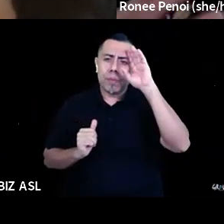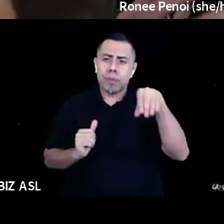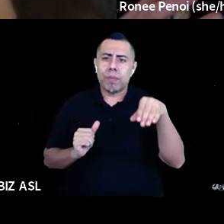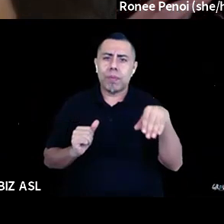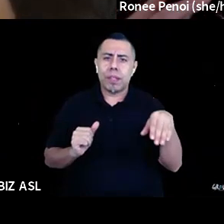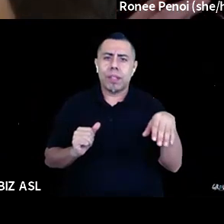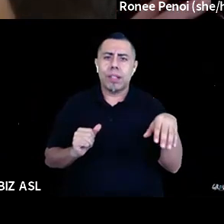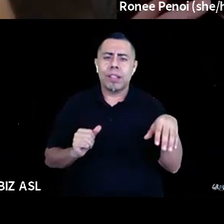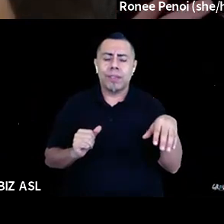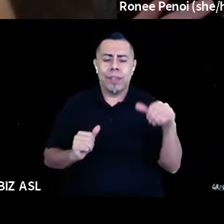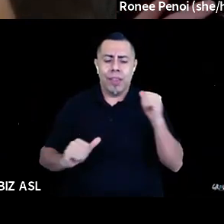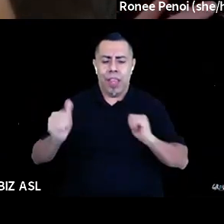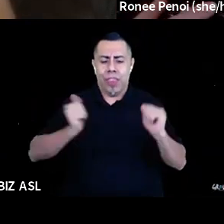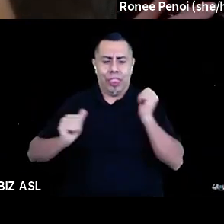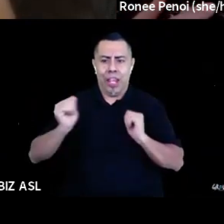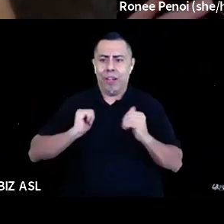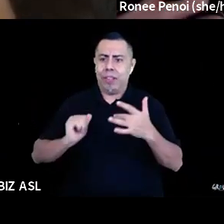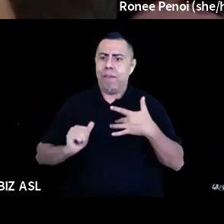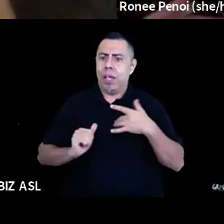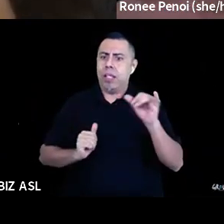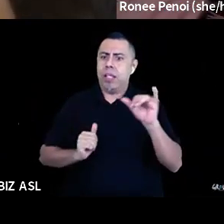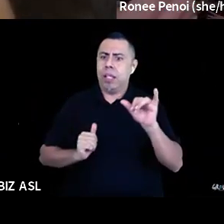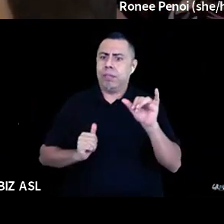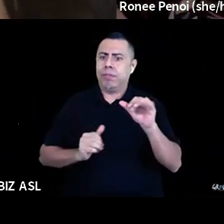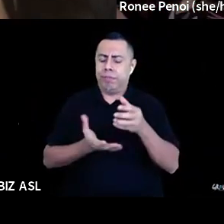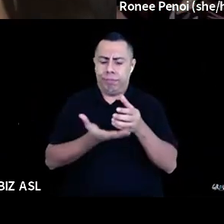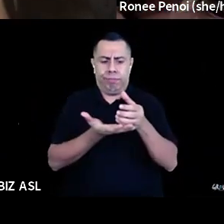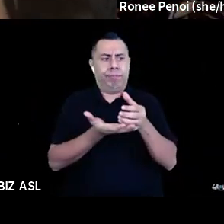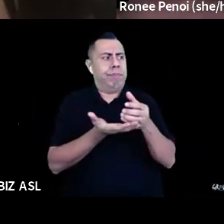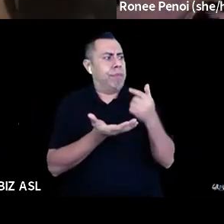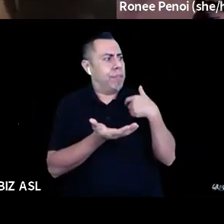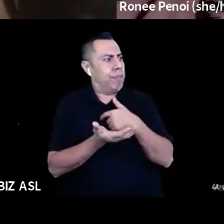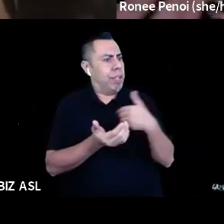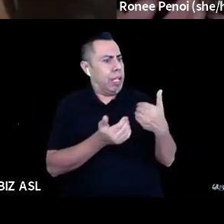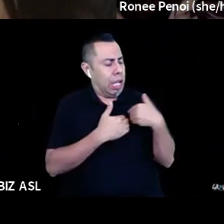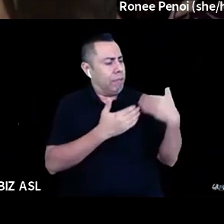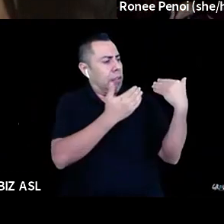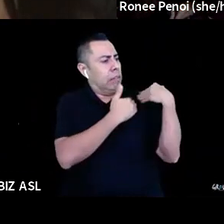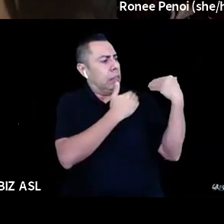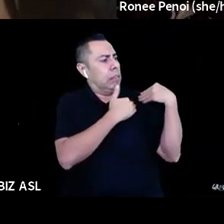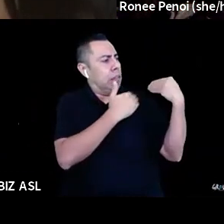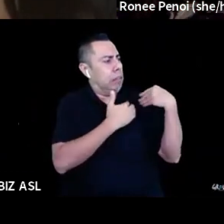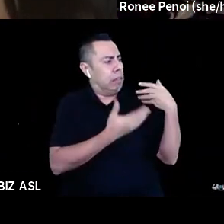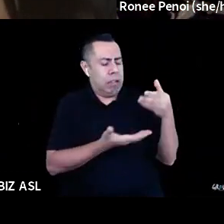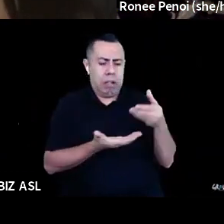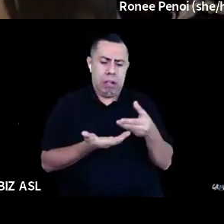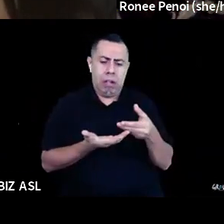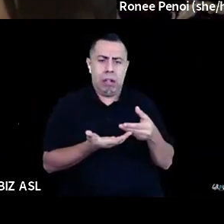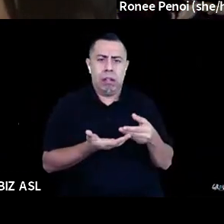somehow have this thing that we need to be kind of given this, uh, um, not Maleficent. Um, wow.